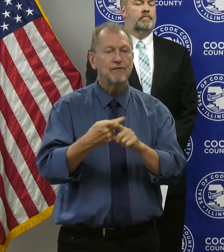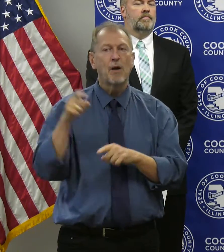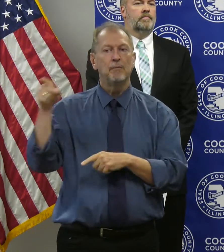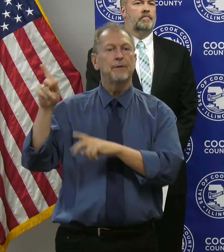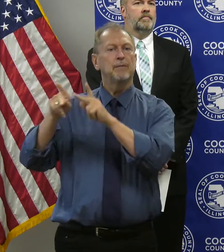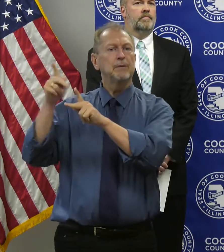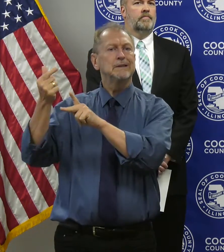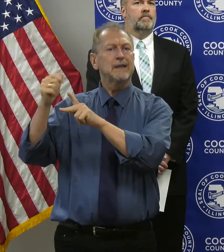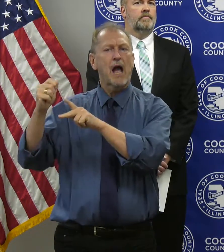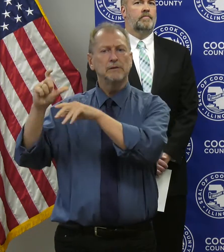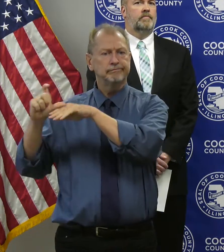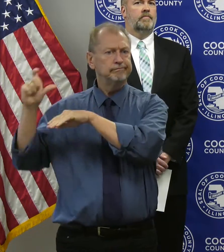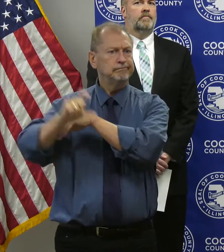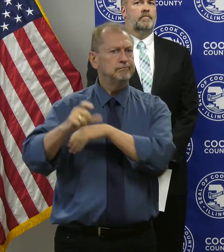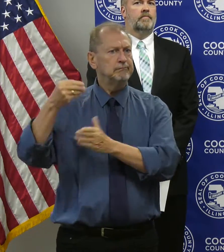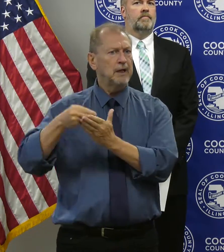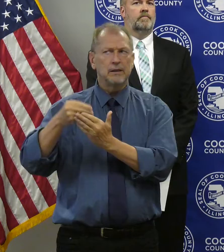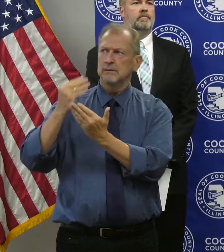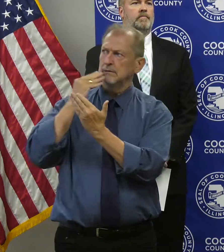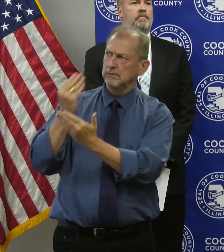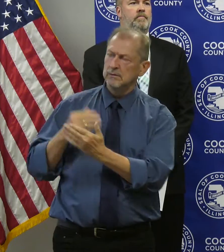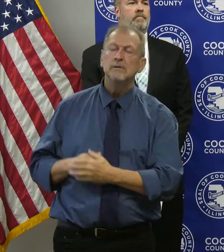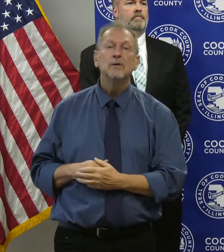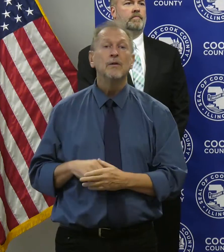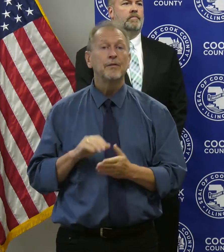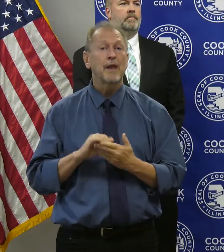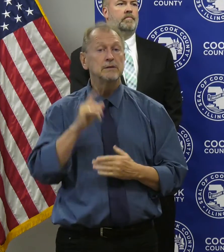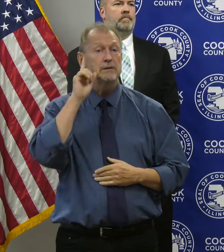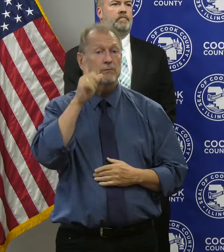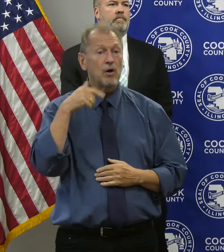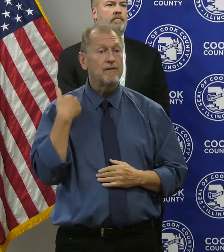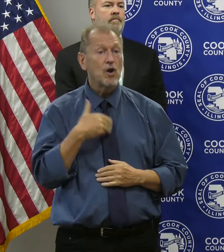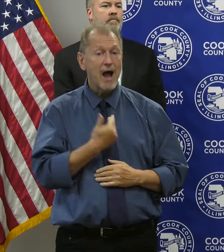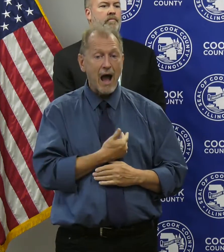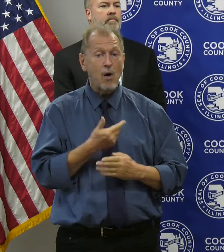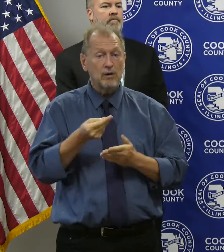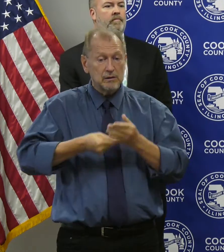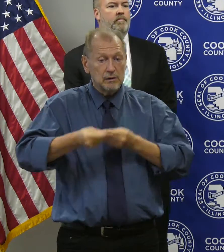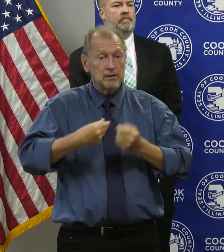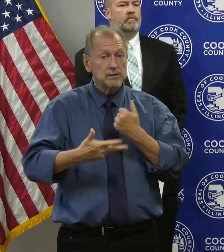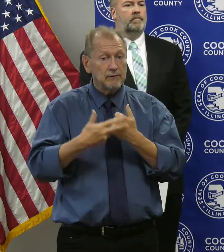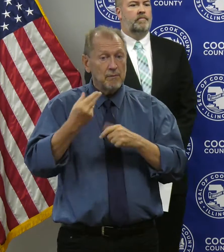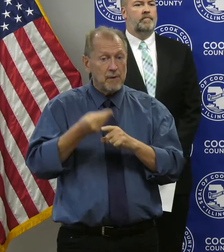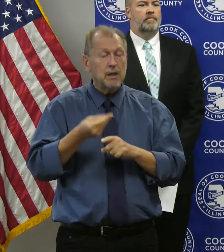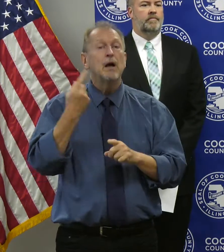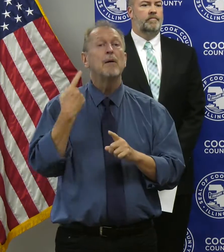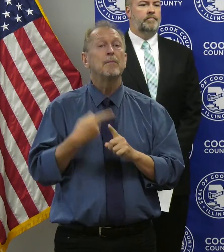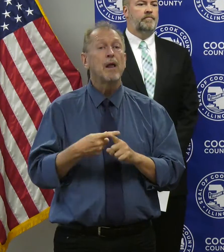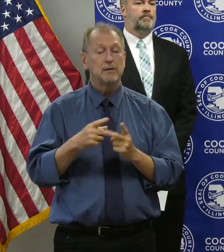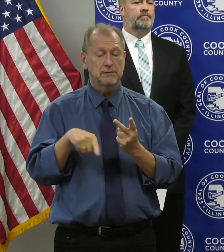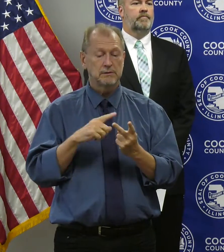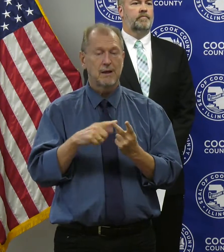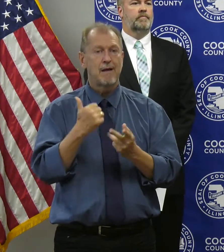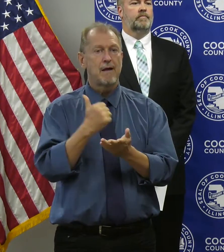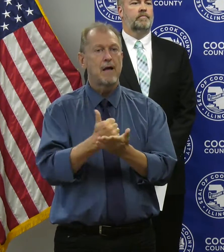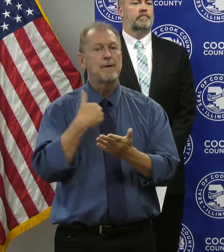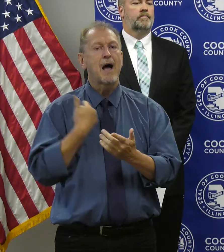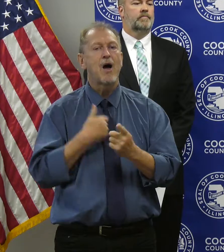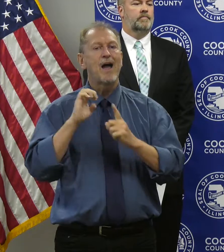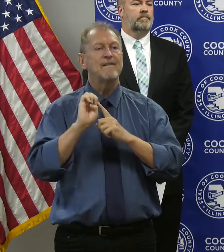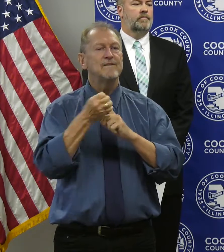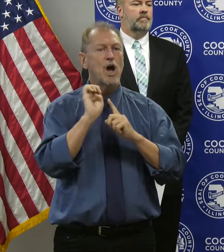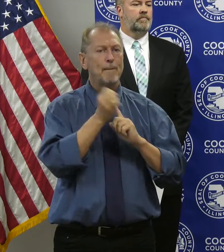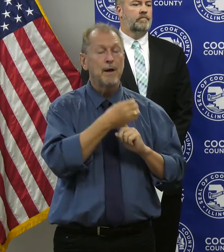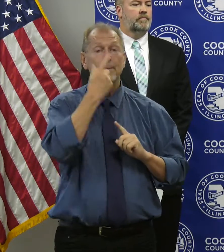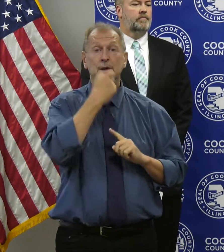These cost savings are not only smart financial decisions, but environmentally sound, and they're important changes as we continue to look